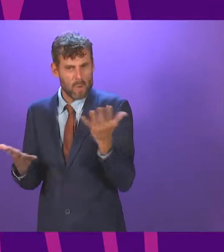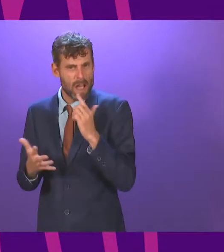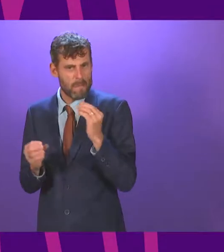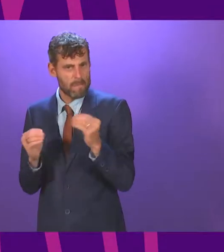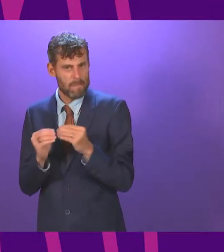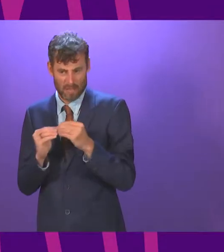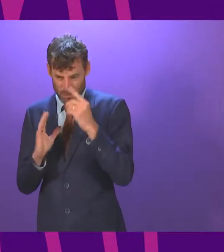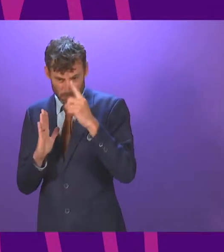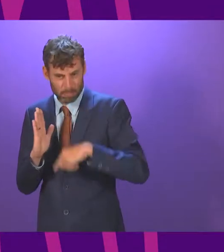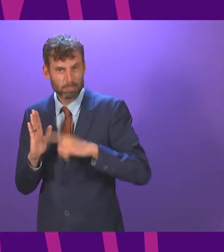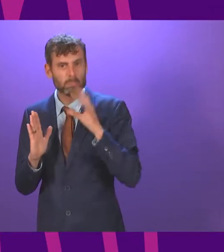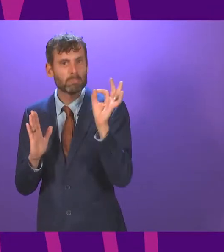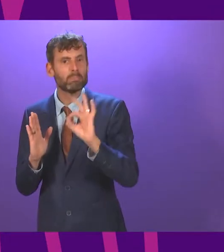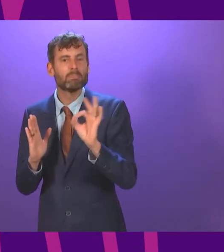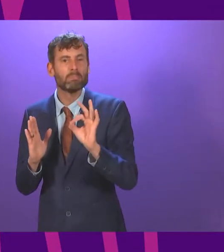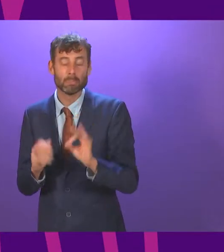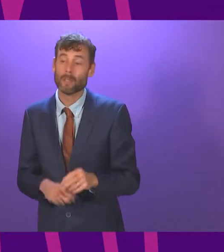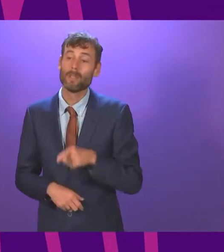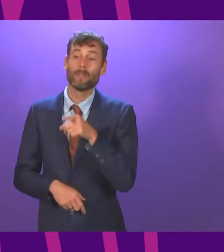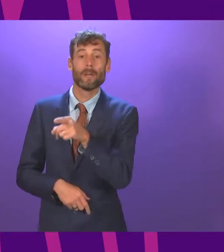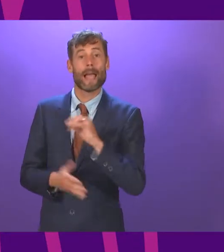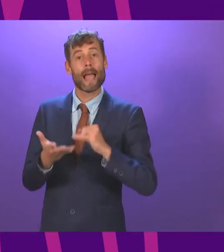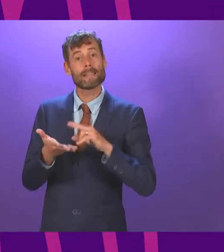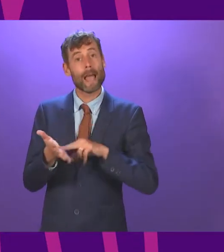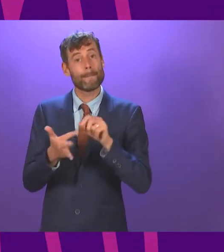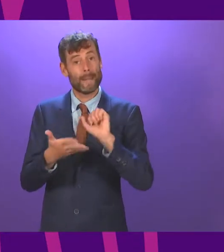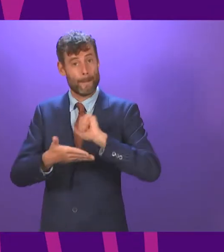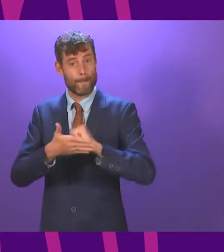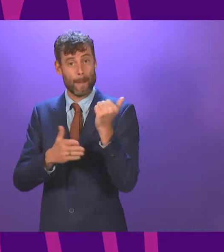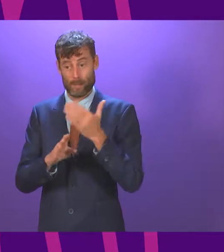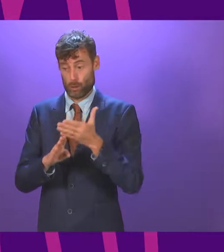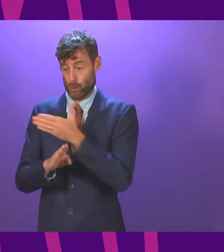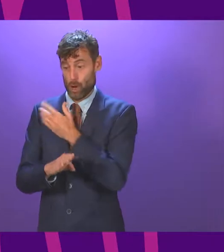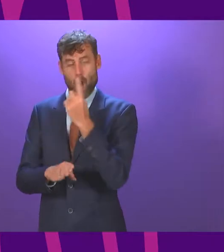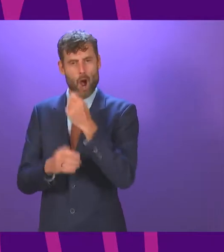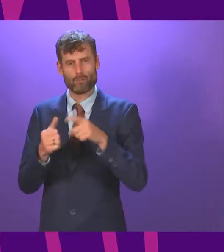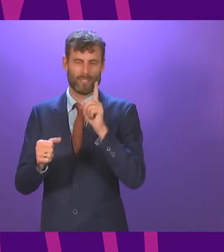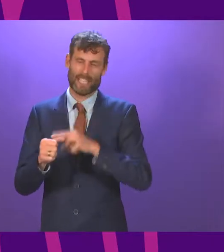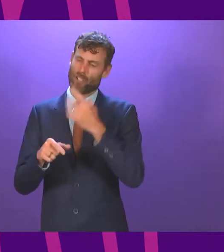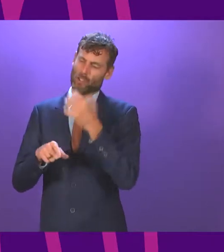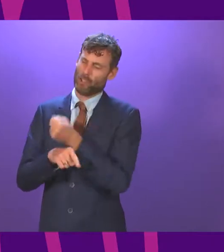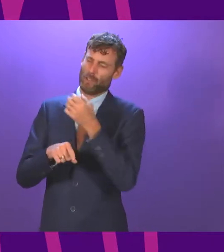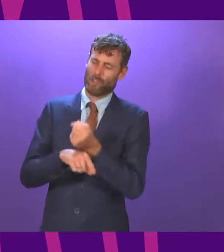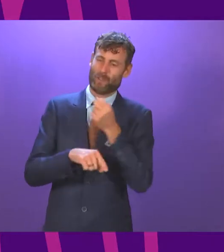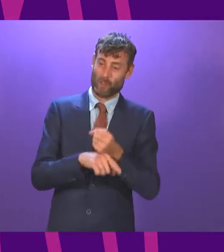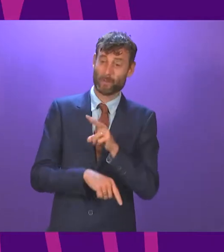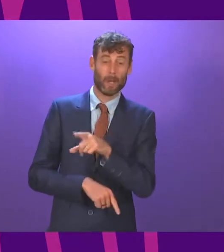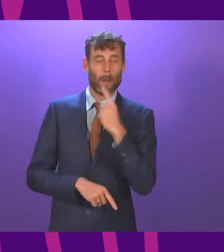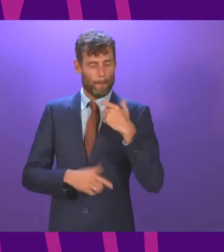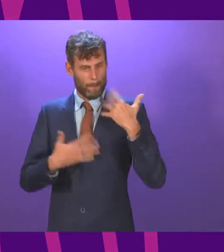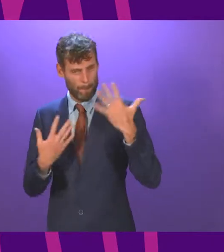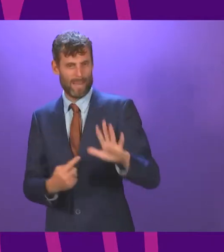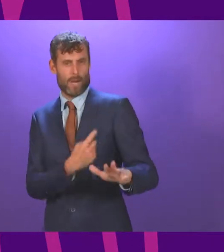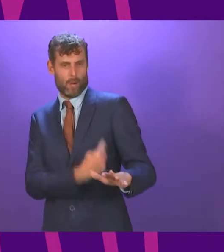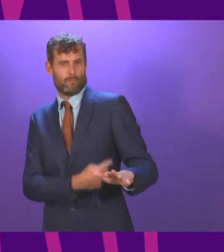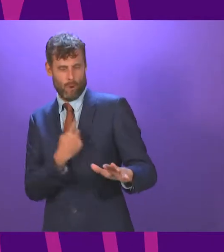Now, in the 100-day document published by the SNP, despite all the spin we've heard from their benches this afternoon, they made promises that